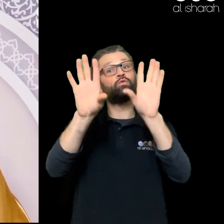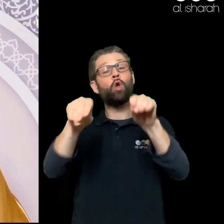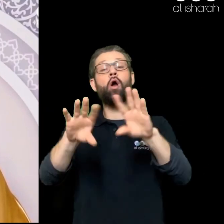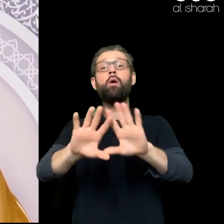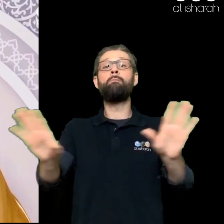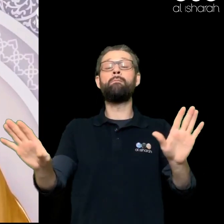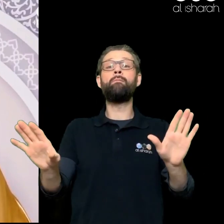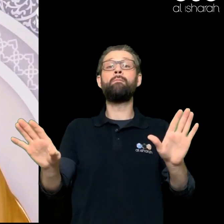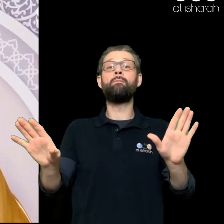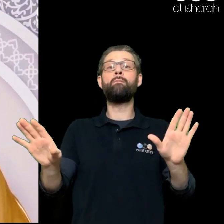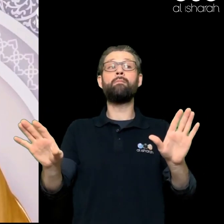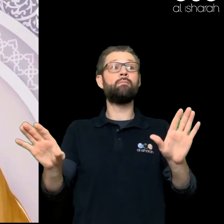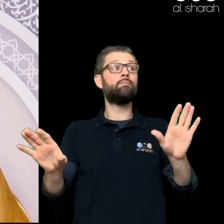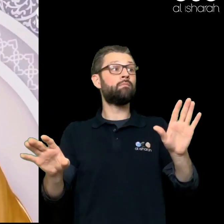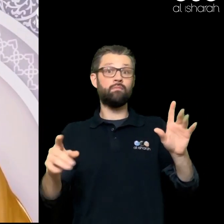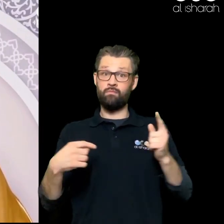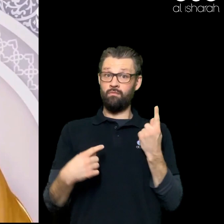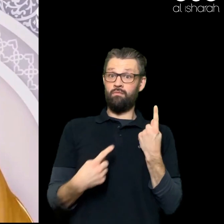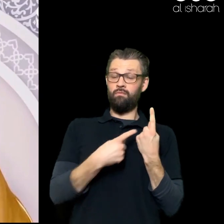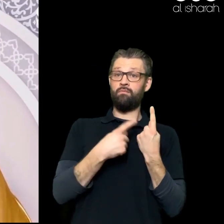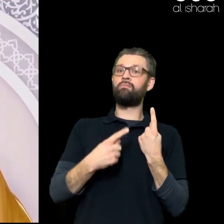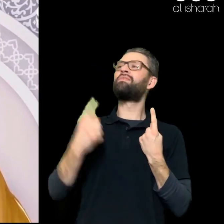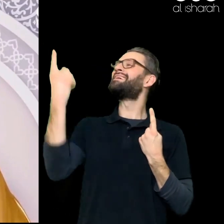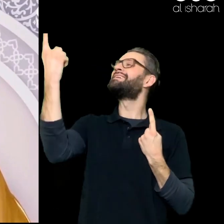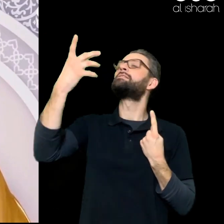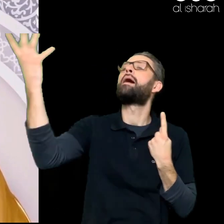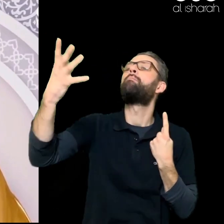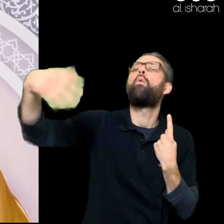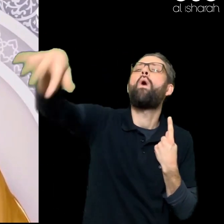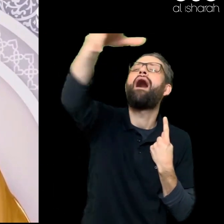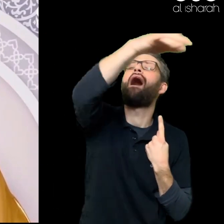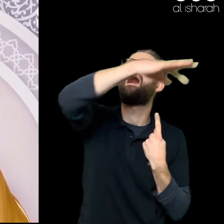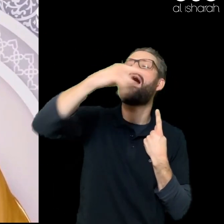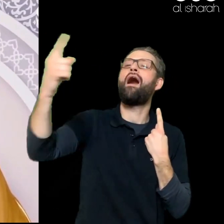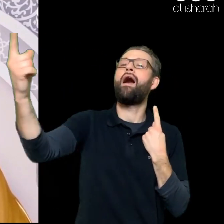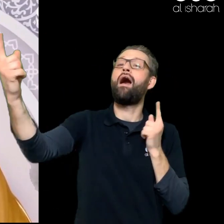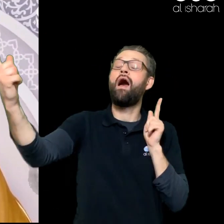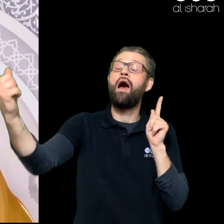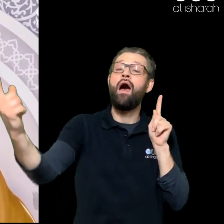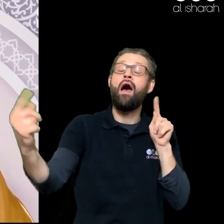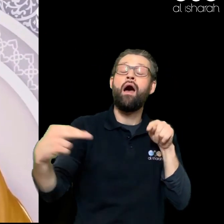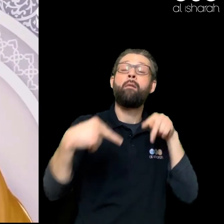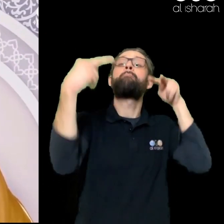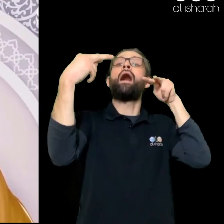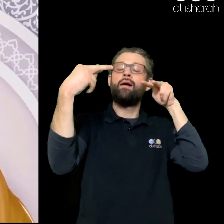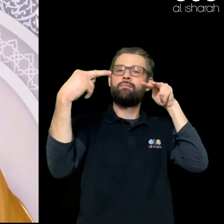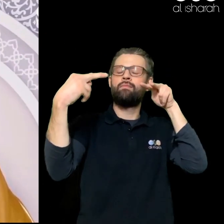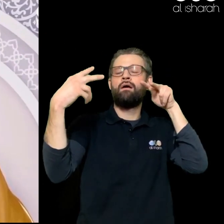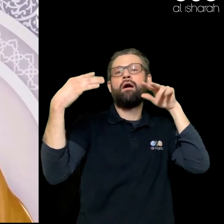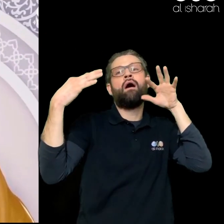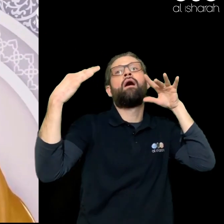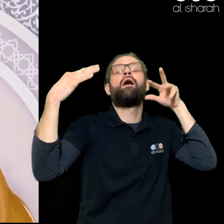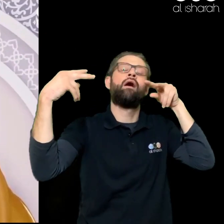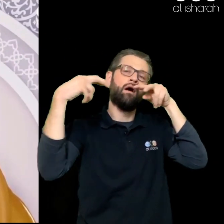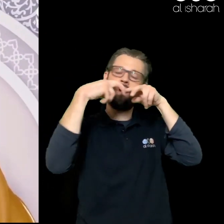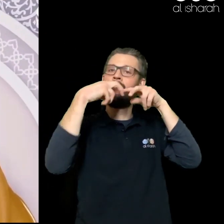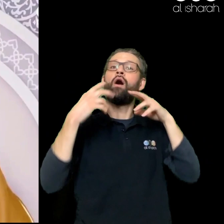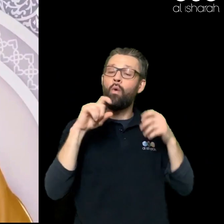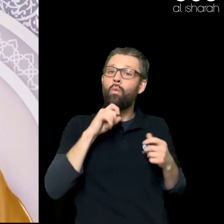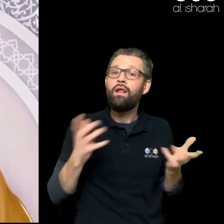Will always believe That you are Very good looking May Allah Subhanahu wa ta'ala Help us To accept Ourselves The way